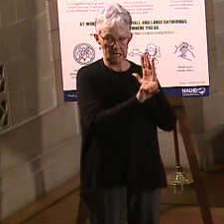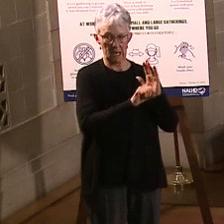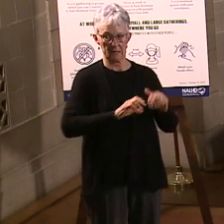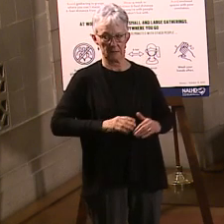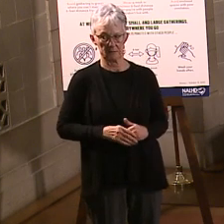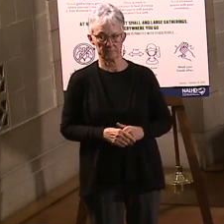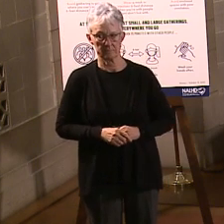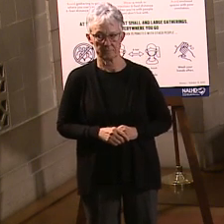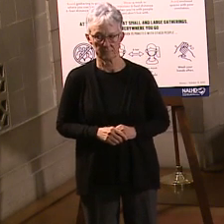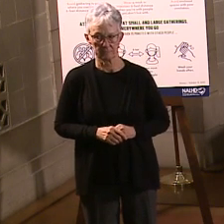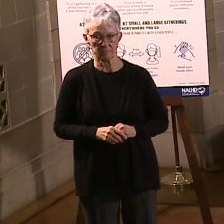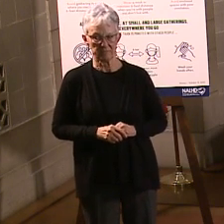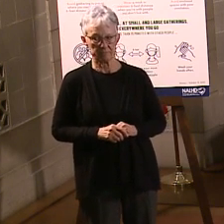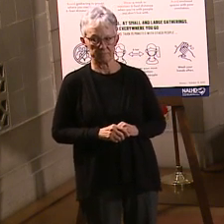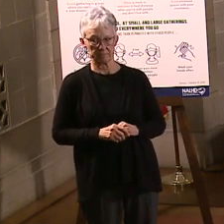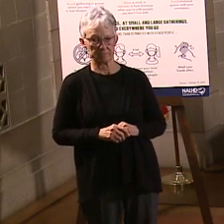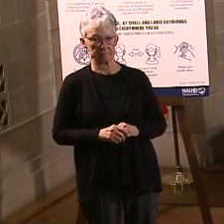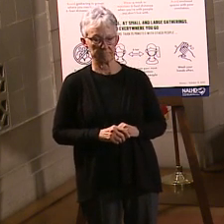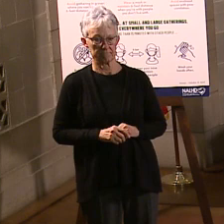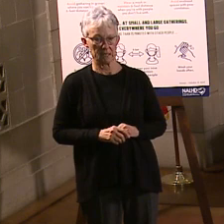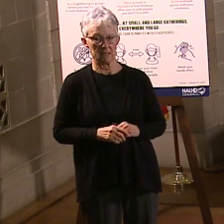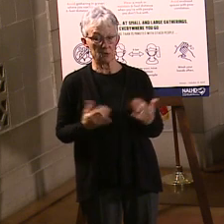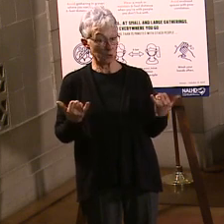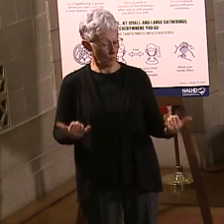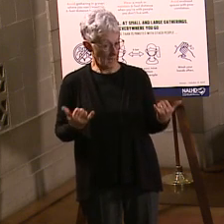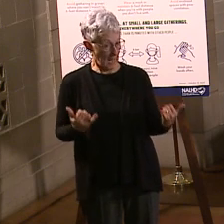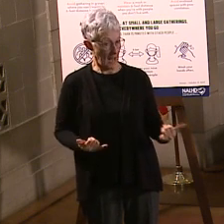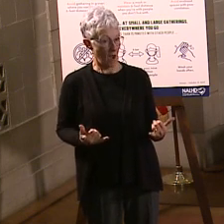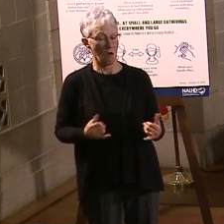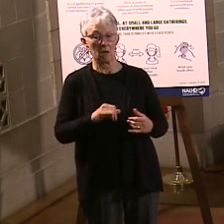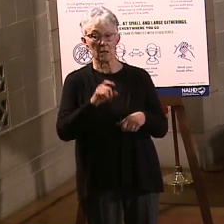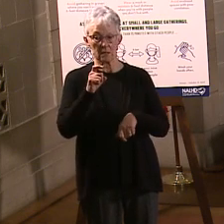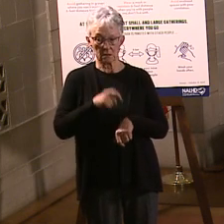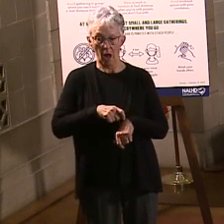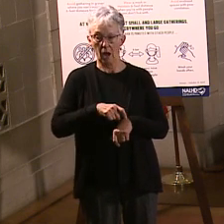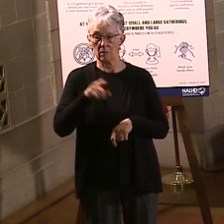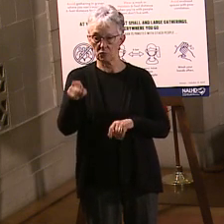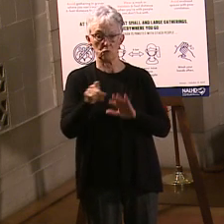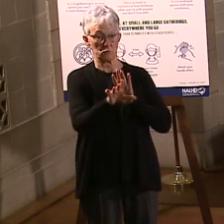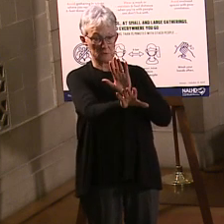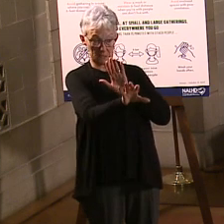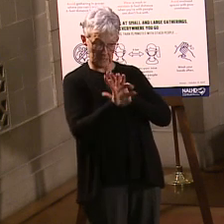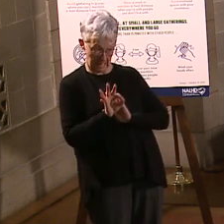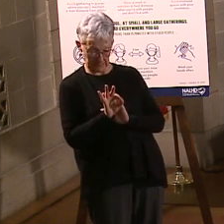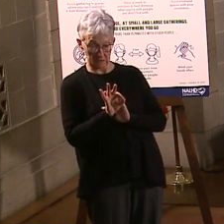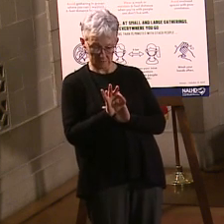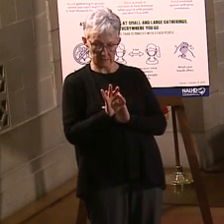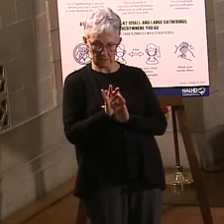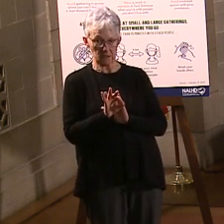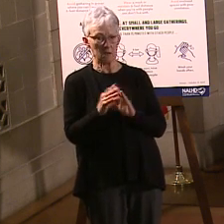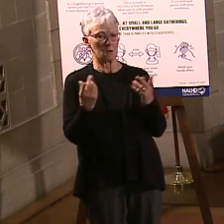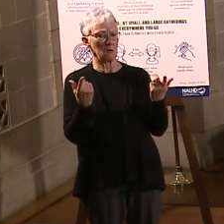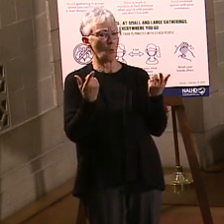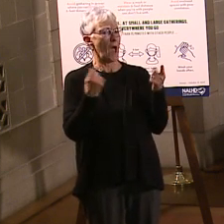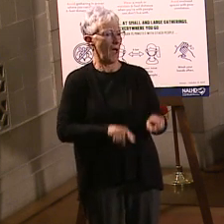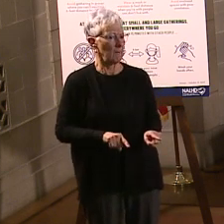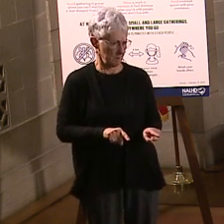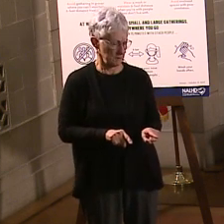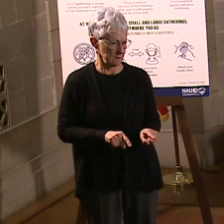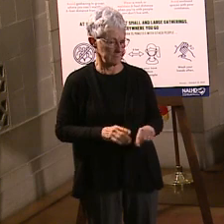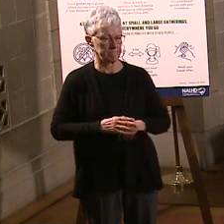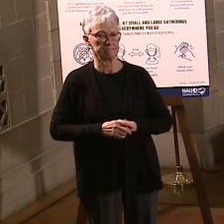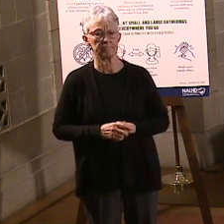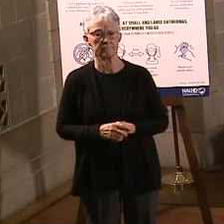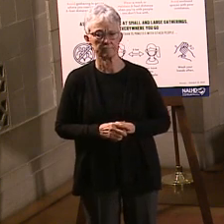So let's talk about how it works if you're selected. And I want to use a little analogy because I think this helps people. Sometimes you just talk about this and it's confusing.